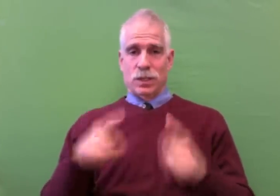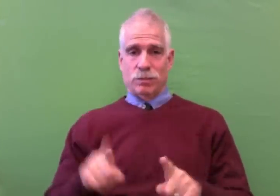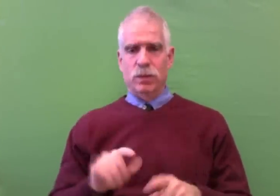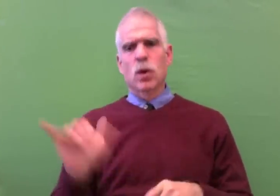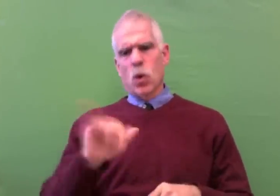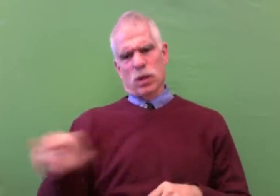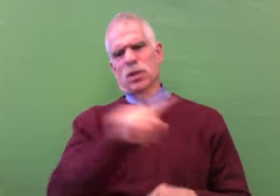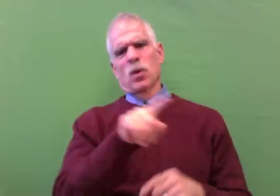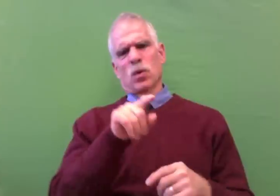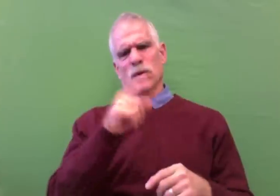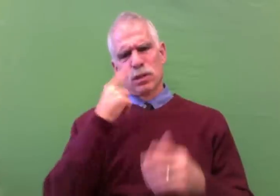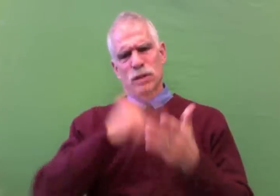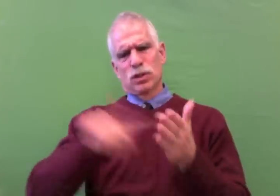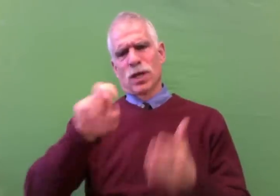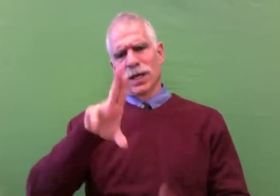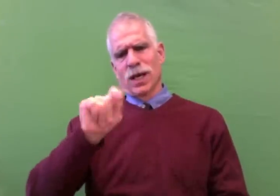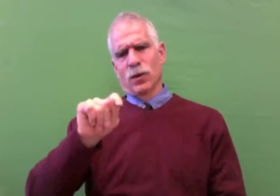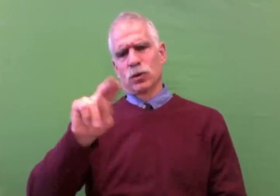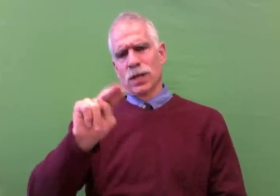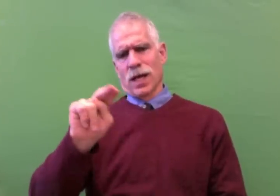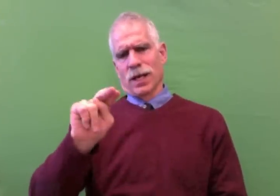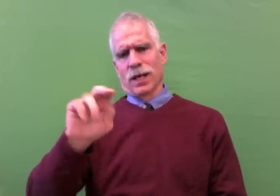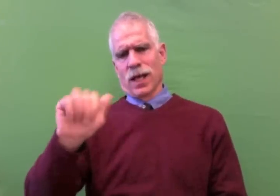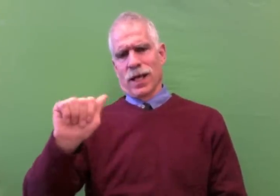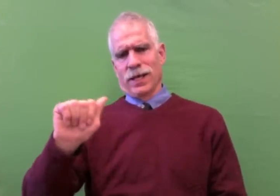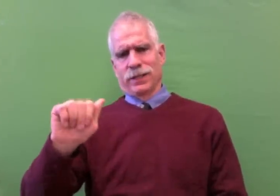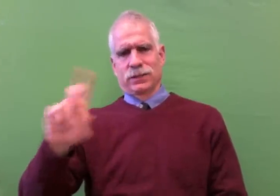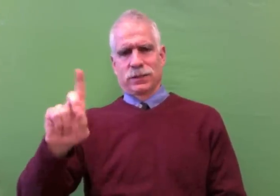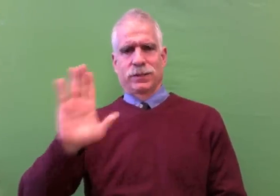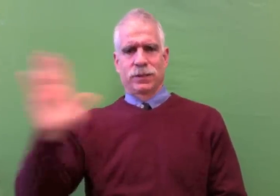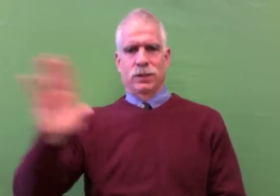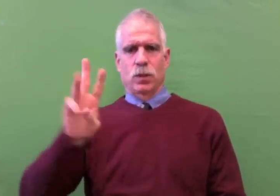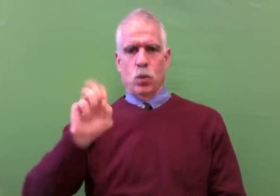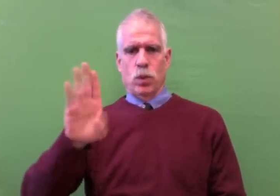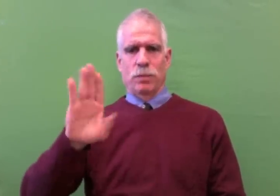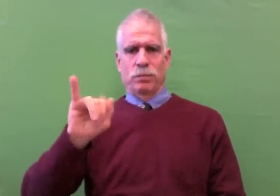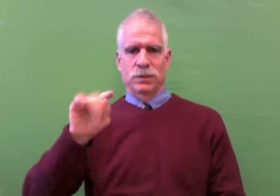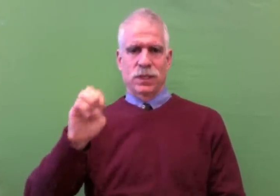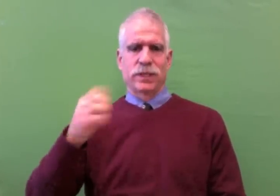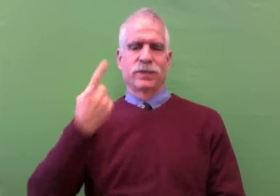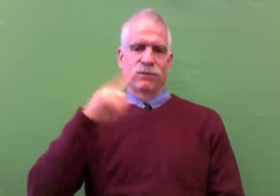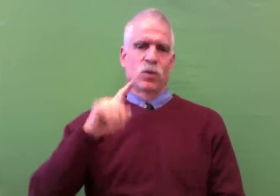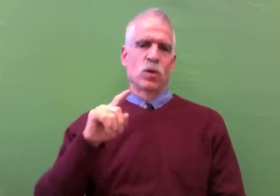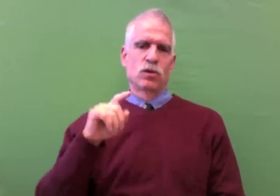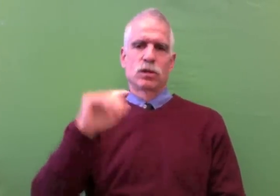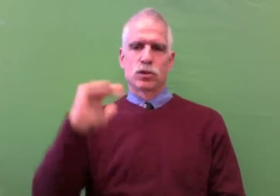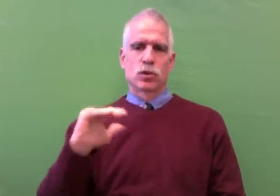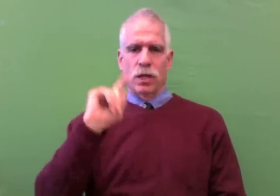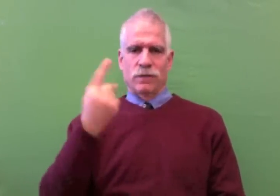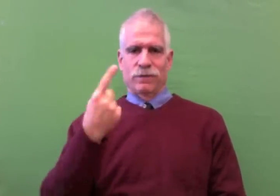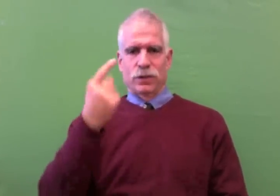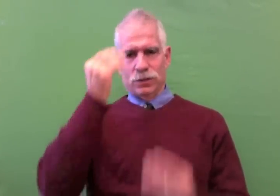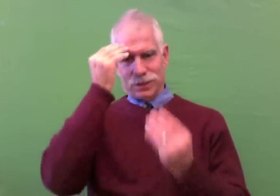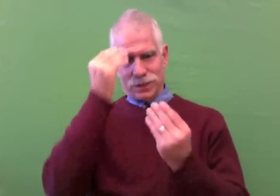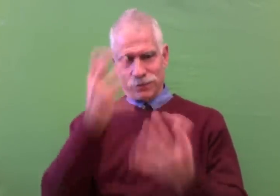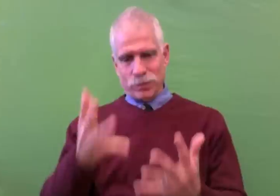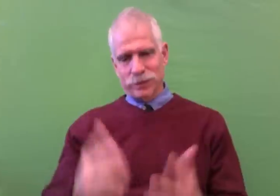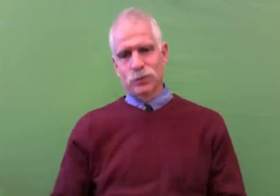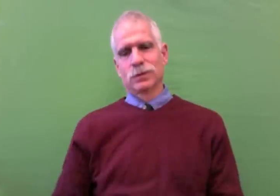and current events regarding the campaign. Also, NAD's website is